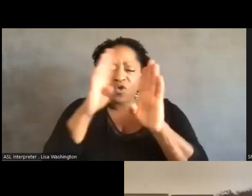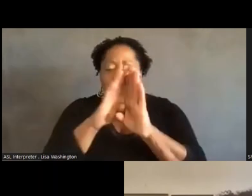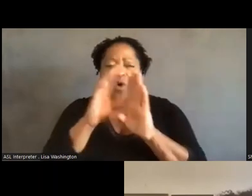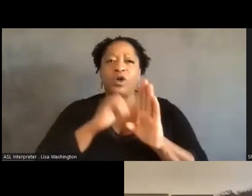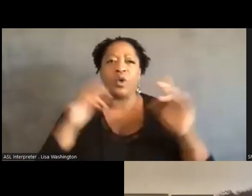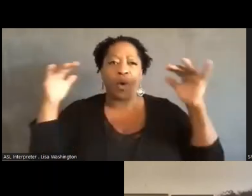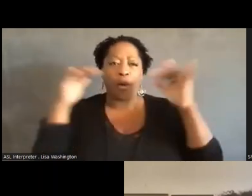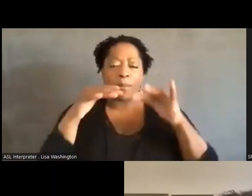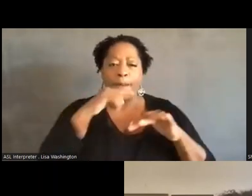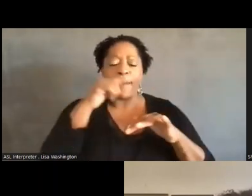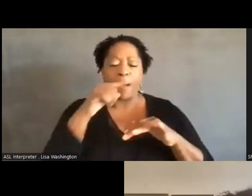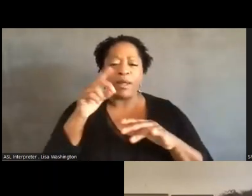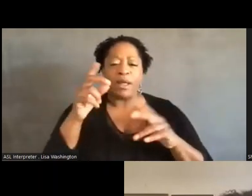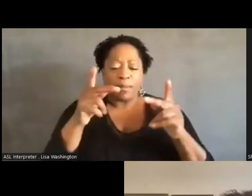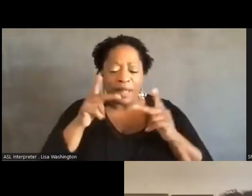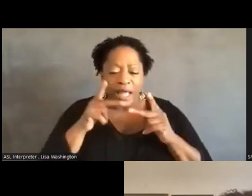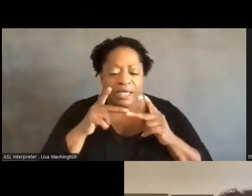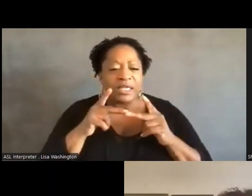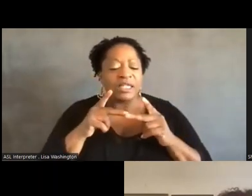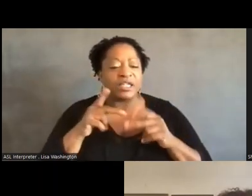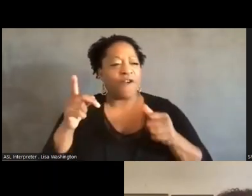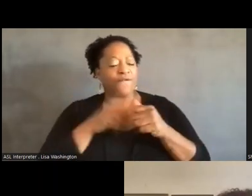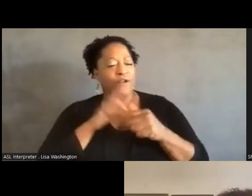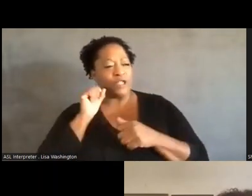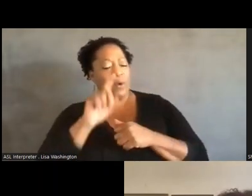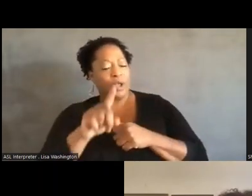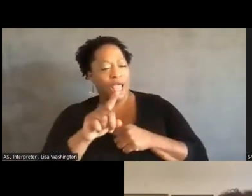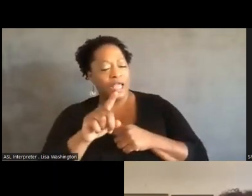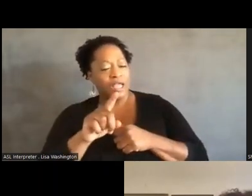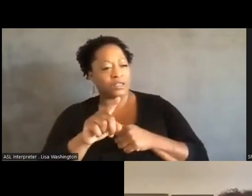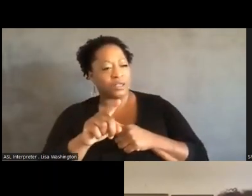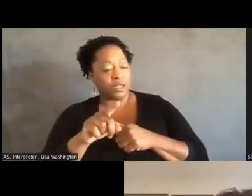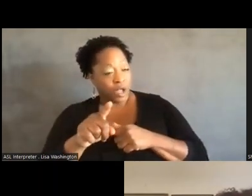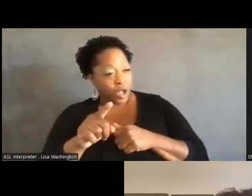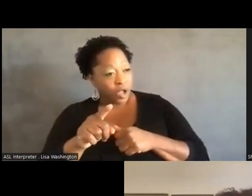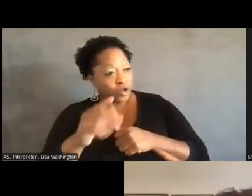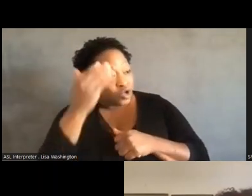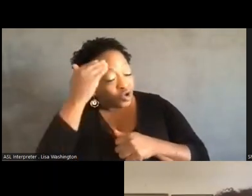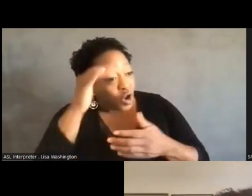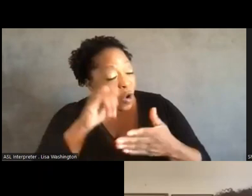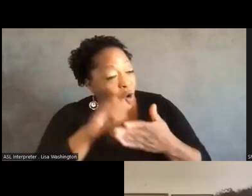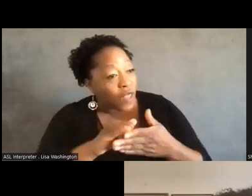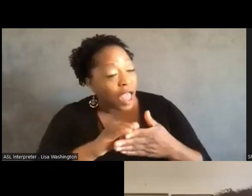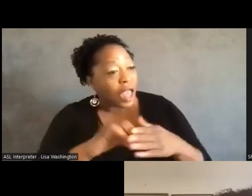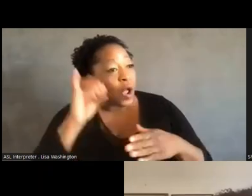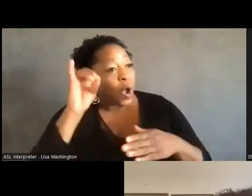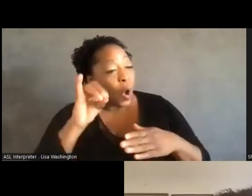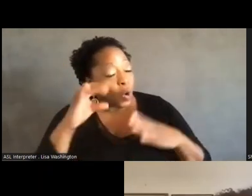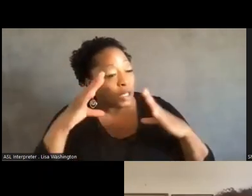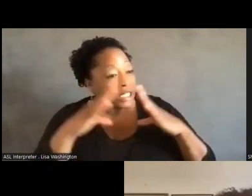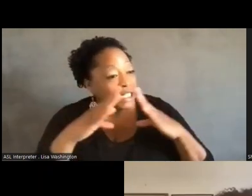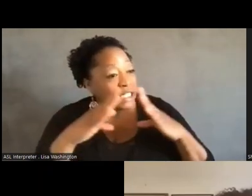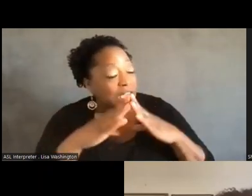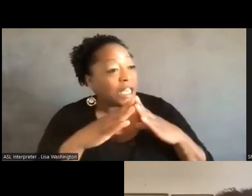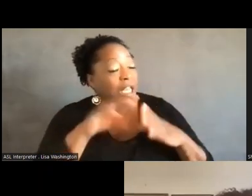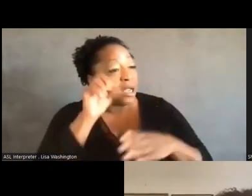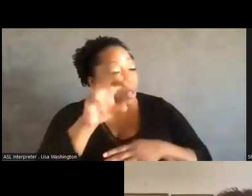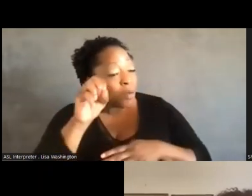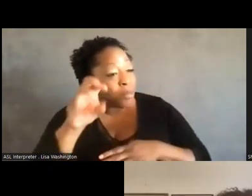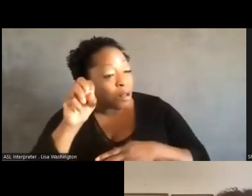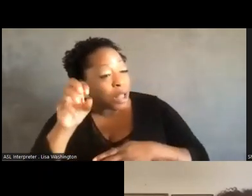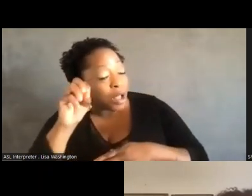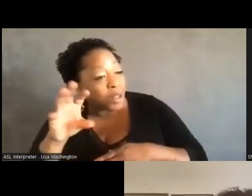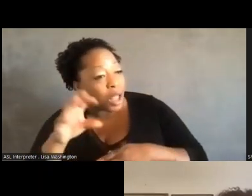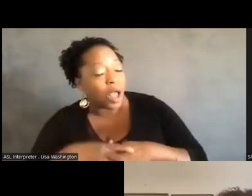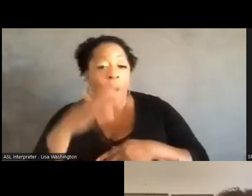was one, did you know this thing exists? Because the city was really sneaky about implementing